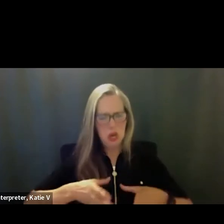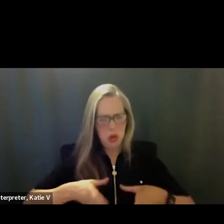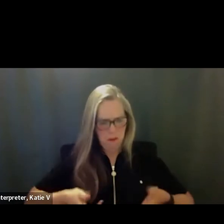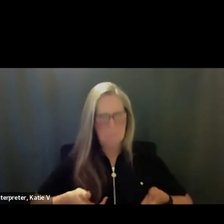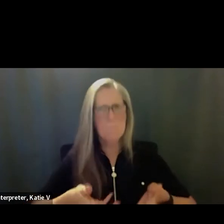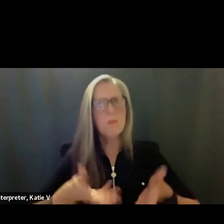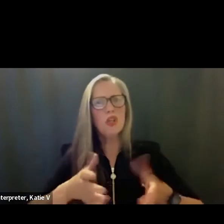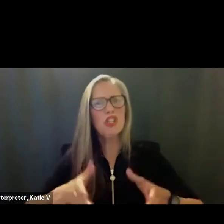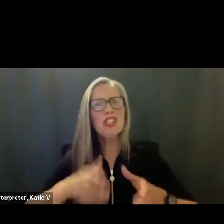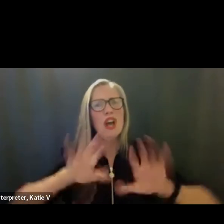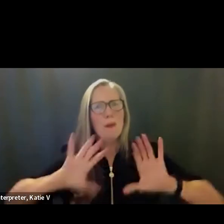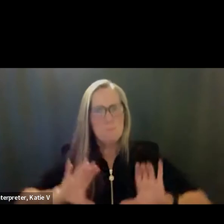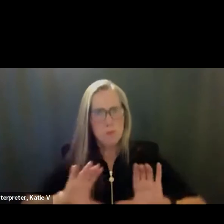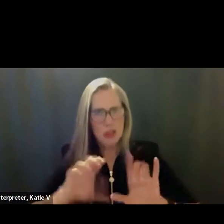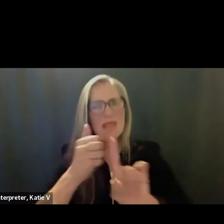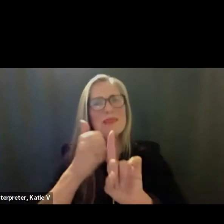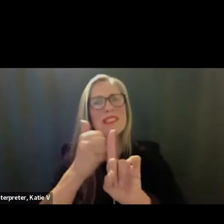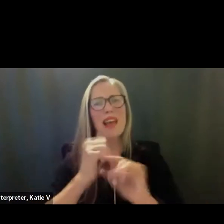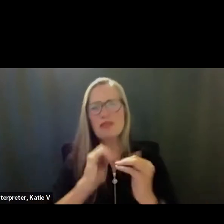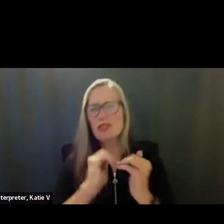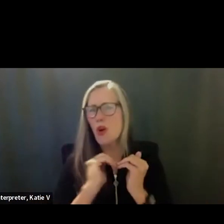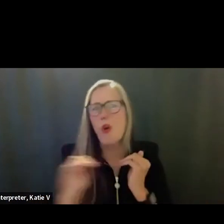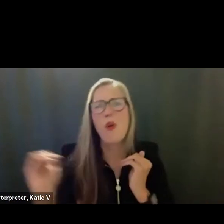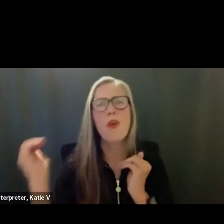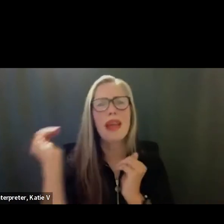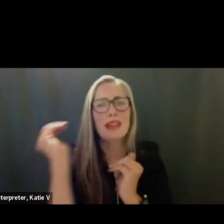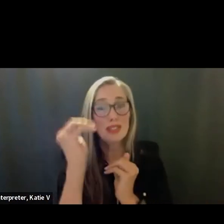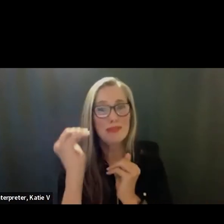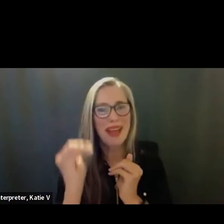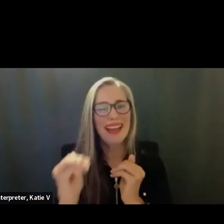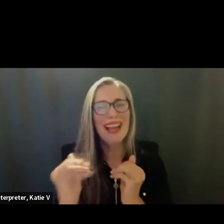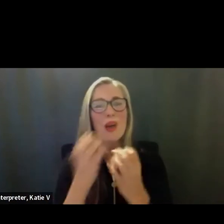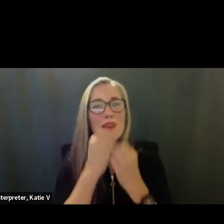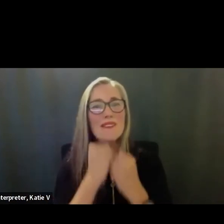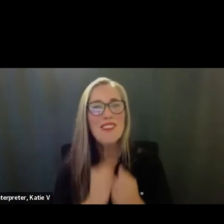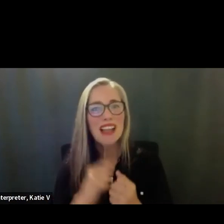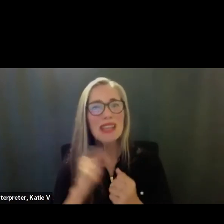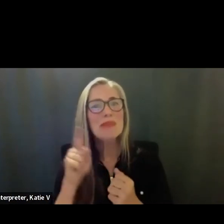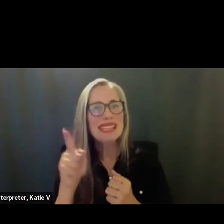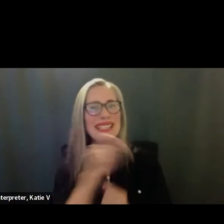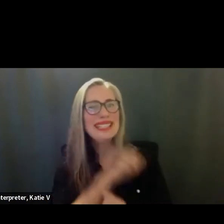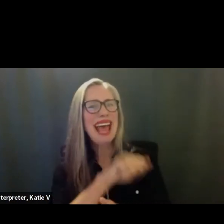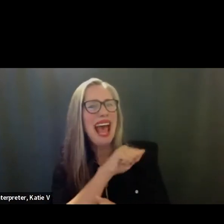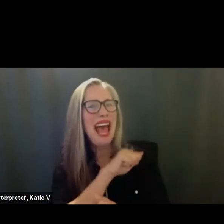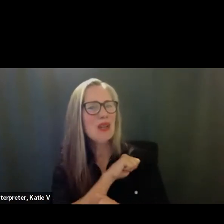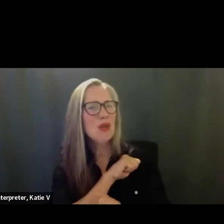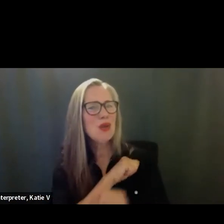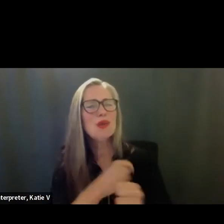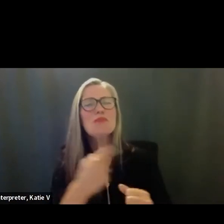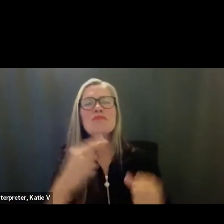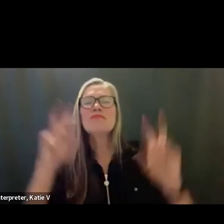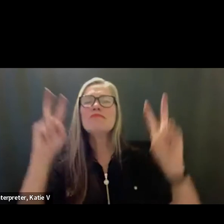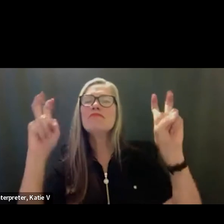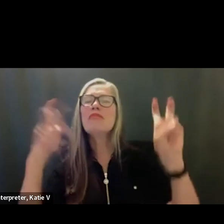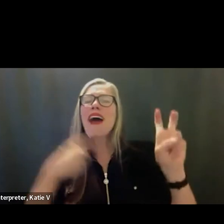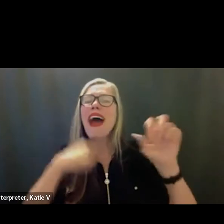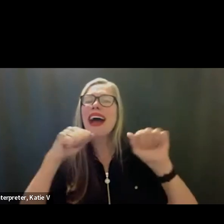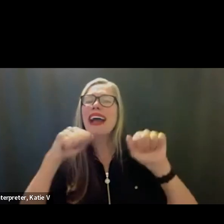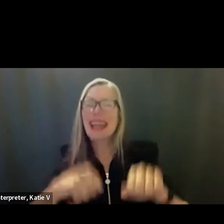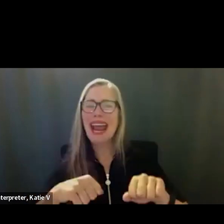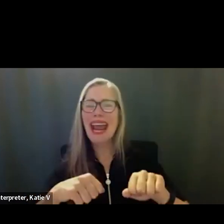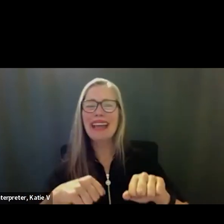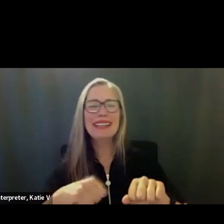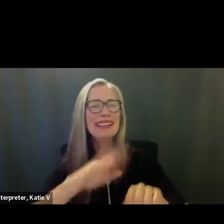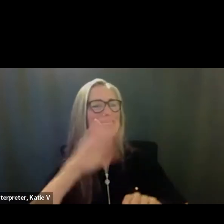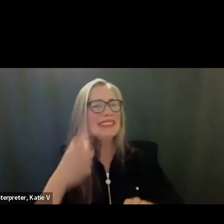challenge. We value his contributions and how he always does it with a smile and a can-do attitude. These people exemplify